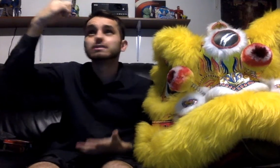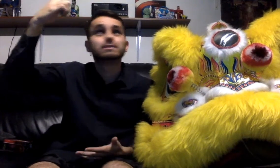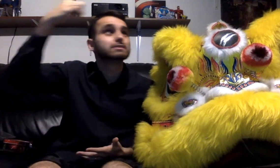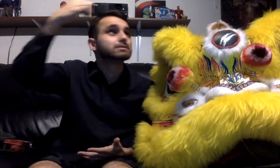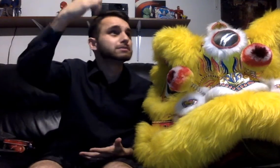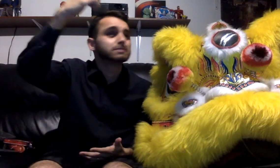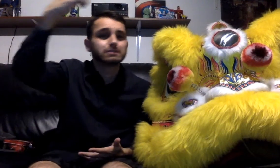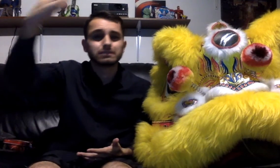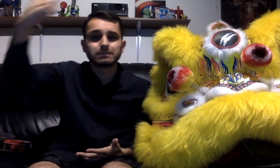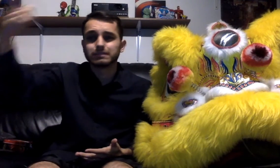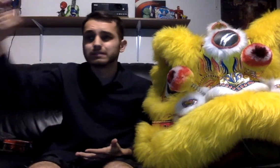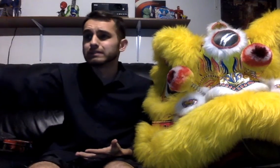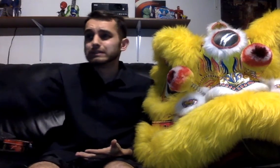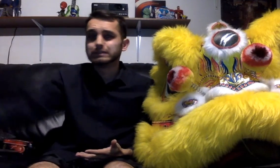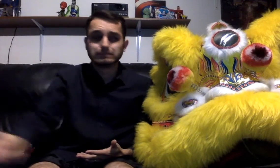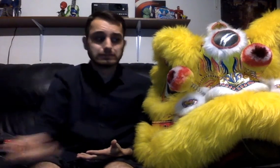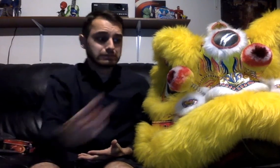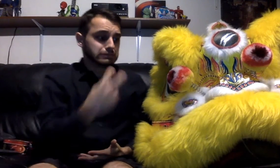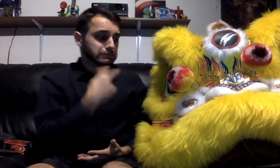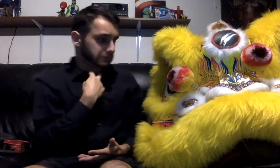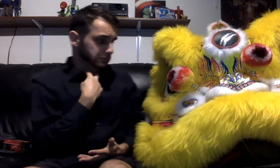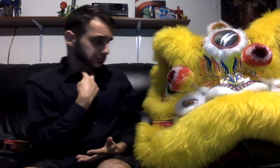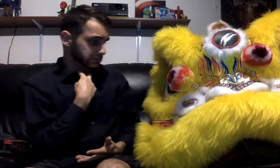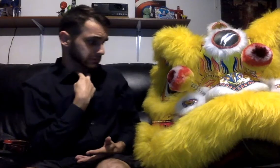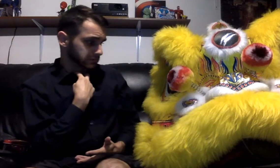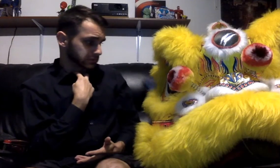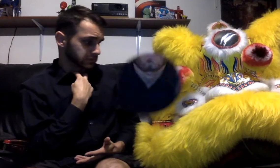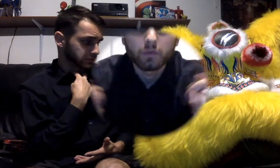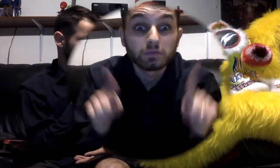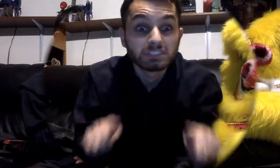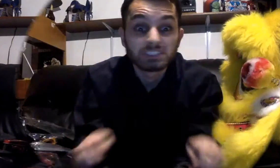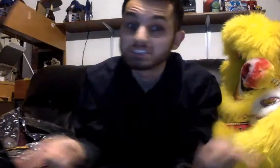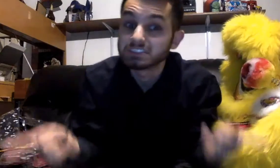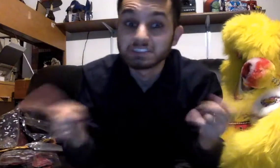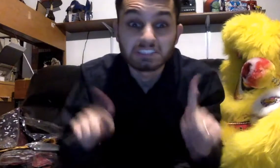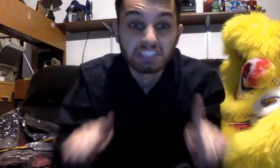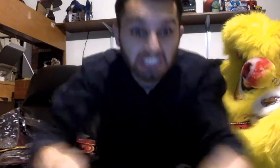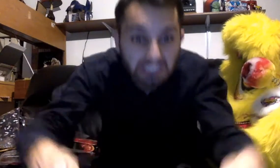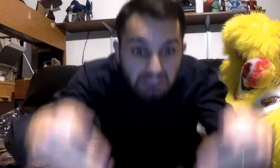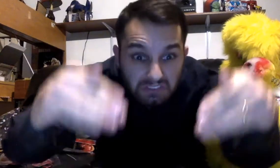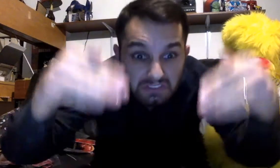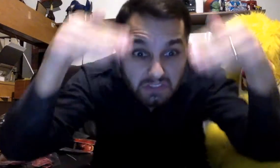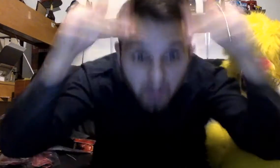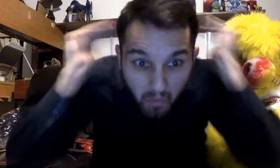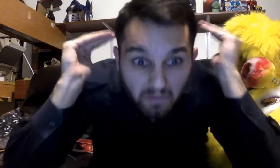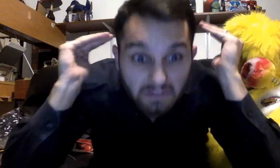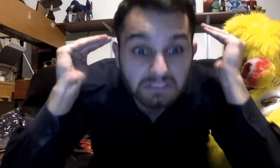Caught in a landslide? No escape from reality.